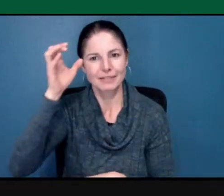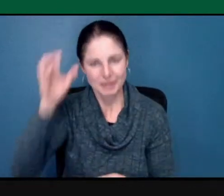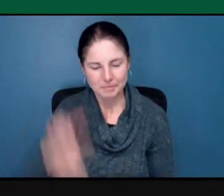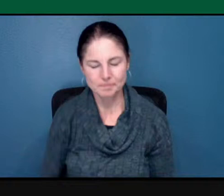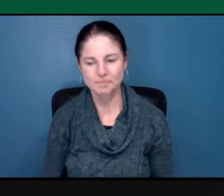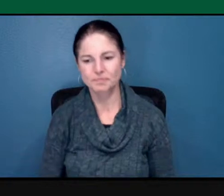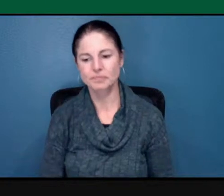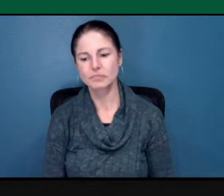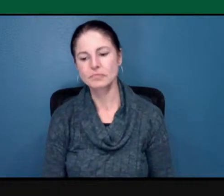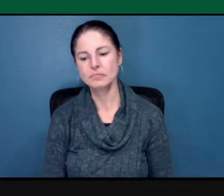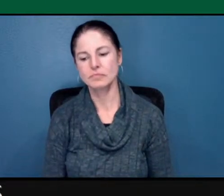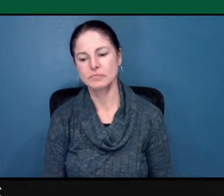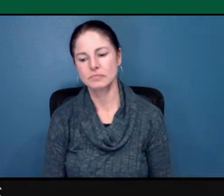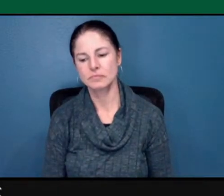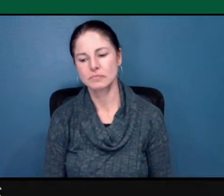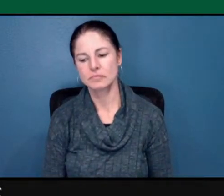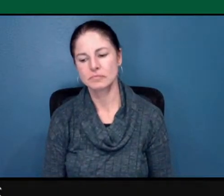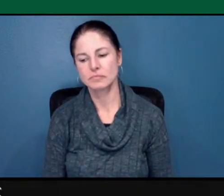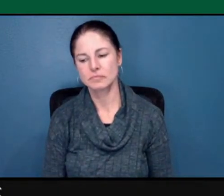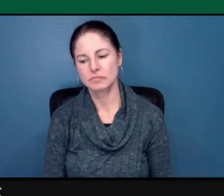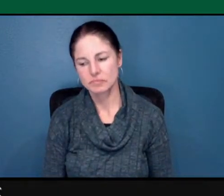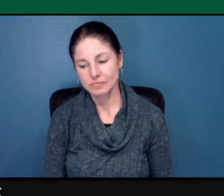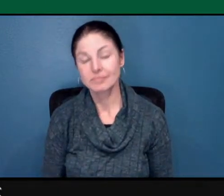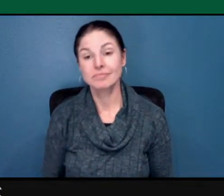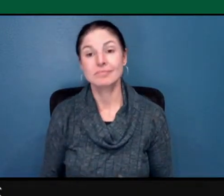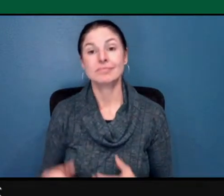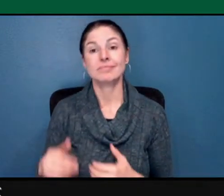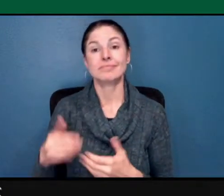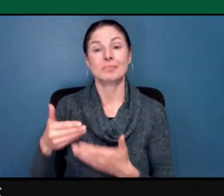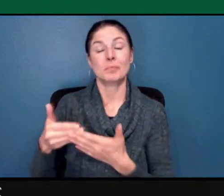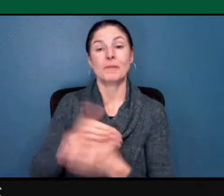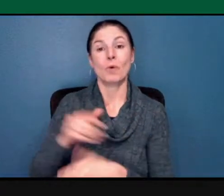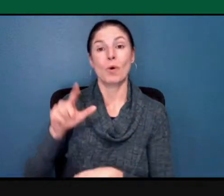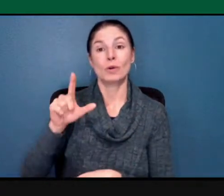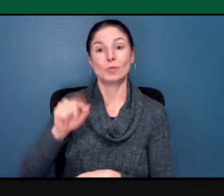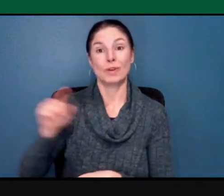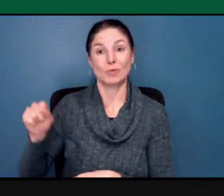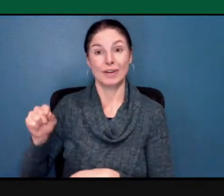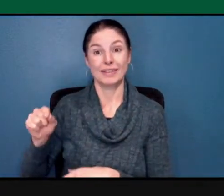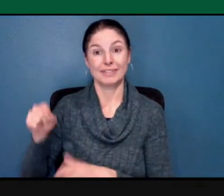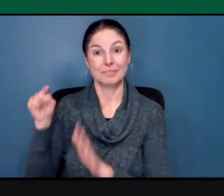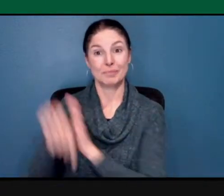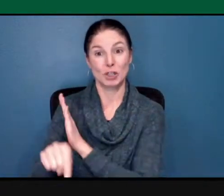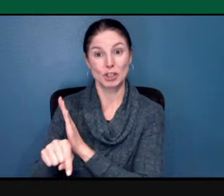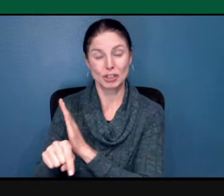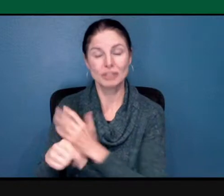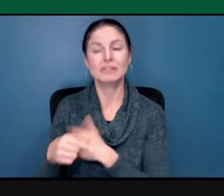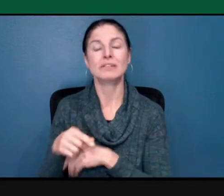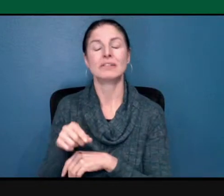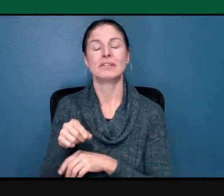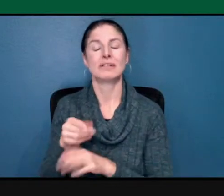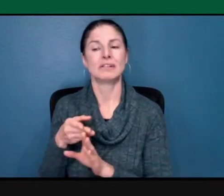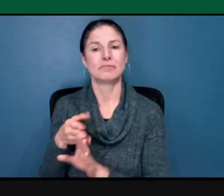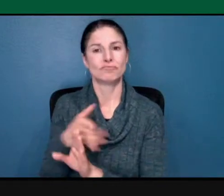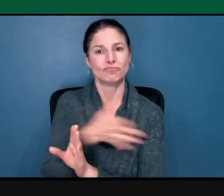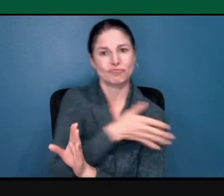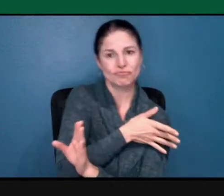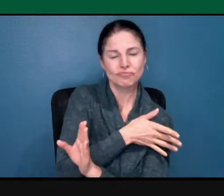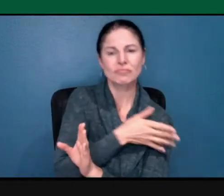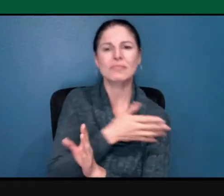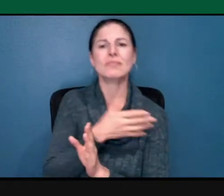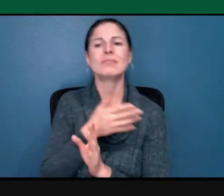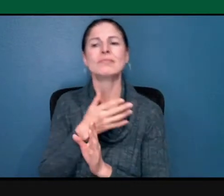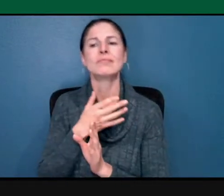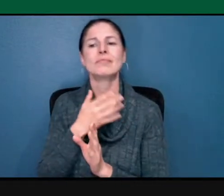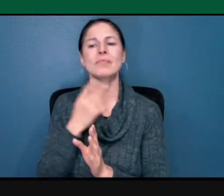we saw in 2020, I was always very circumspect in terms of what I said in a group like this. And now I'm